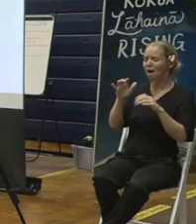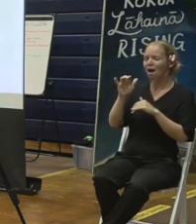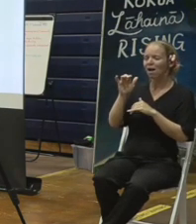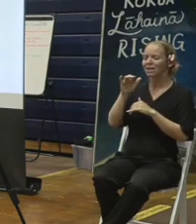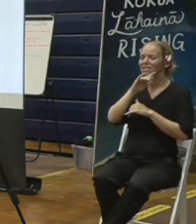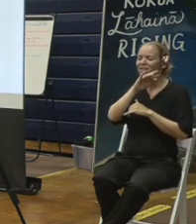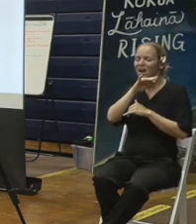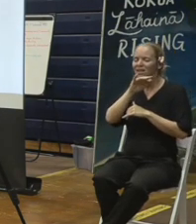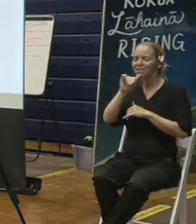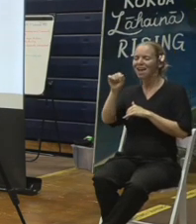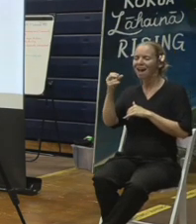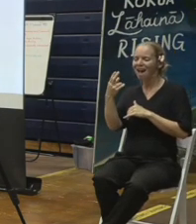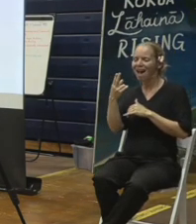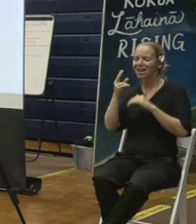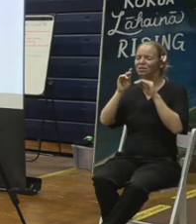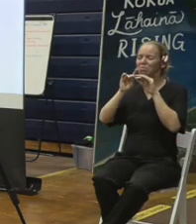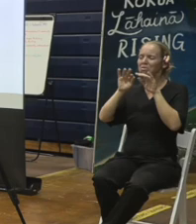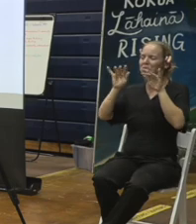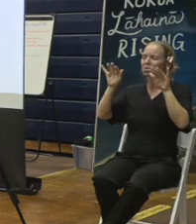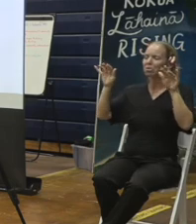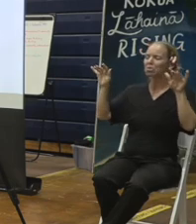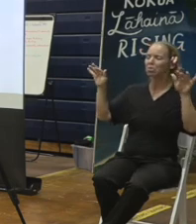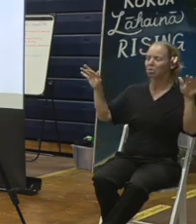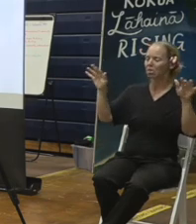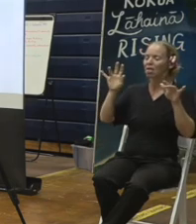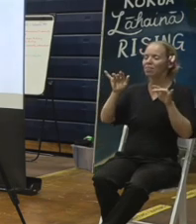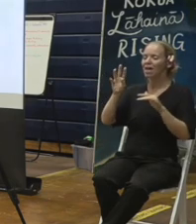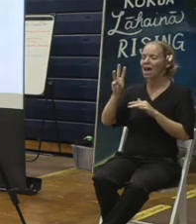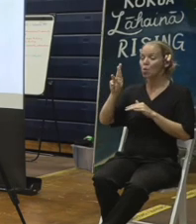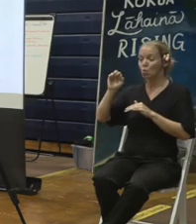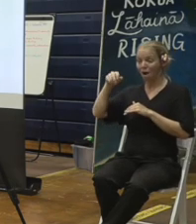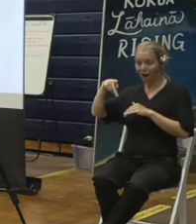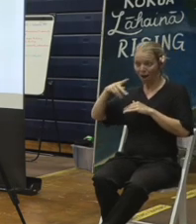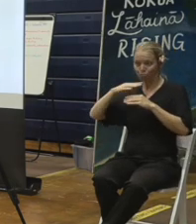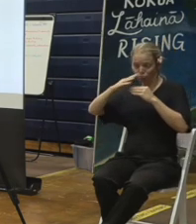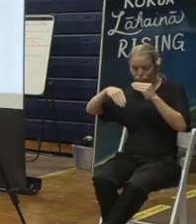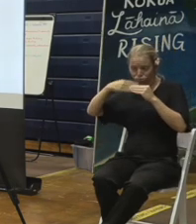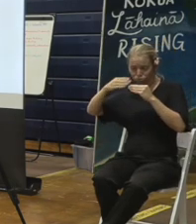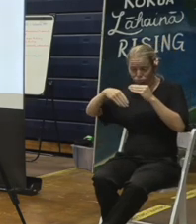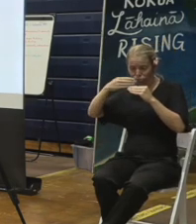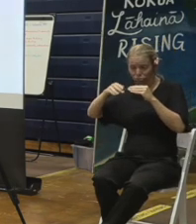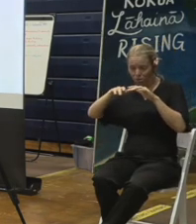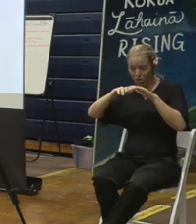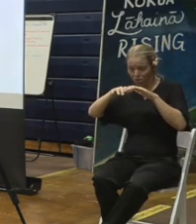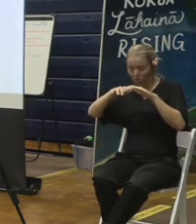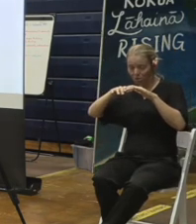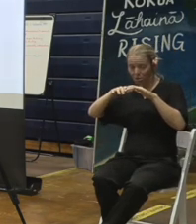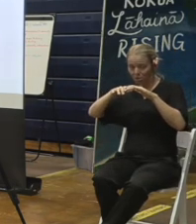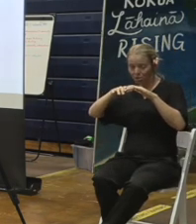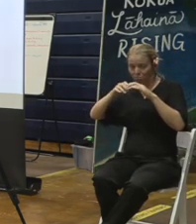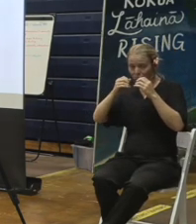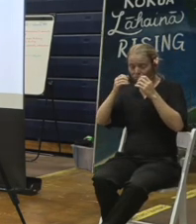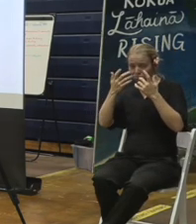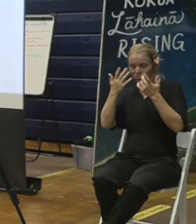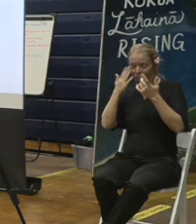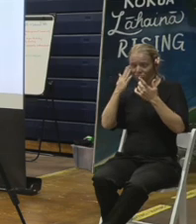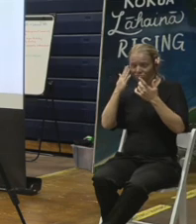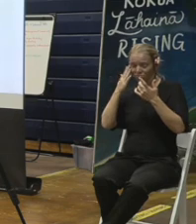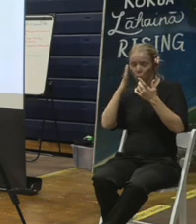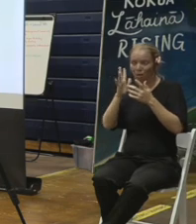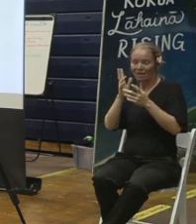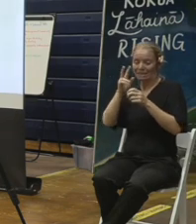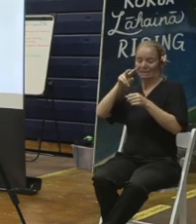wrap will encapsulate that material to ensure that as it drives down the road and makes its way to